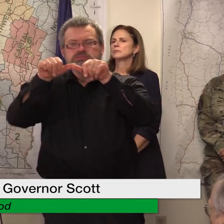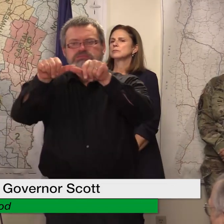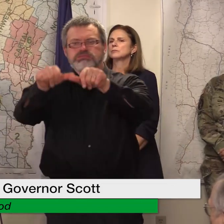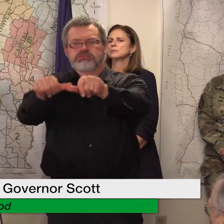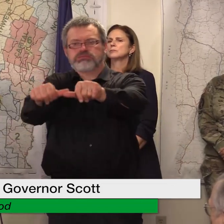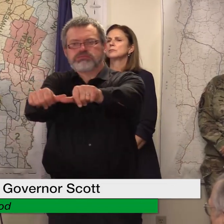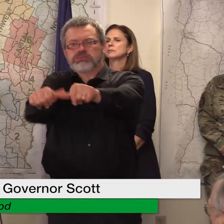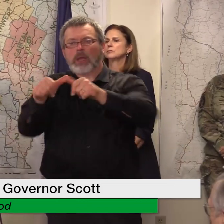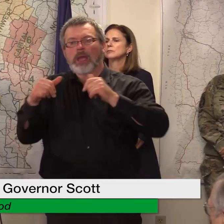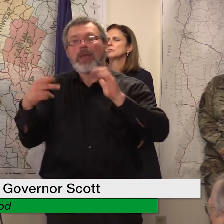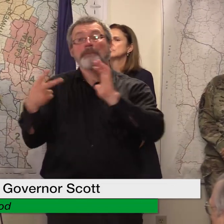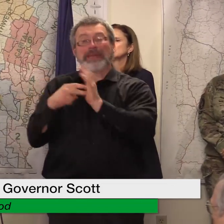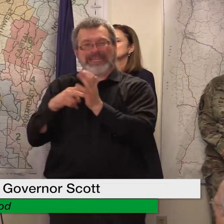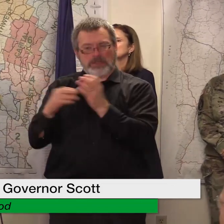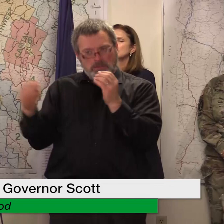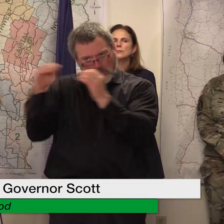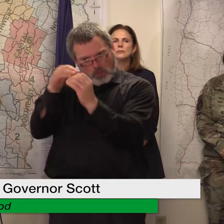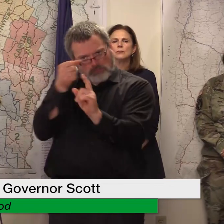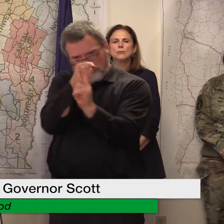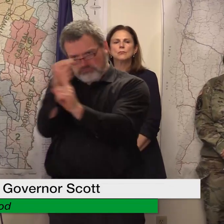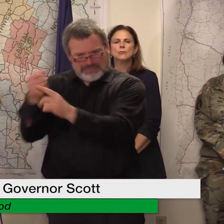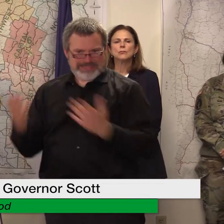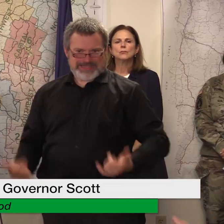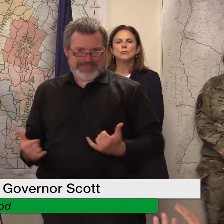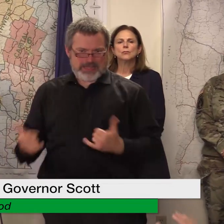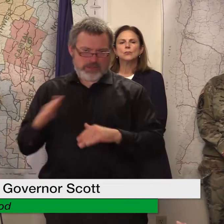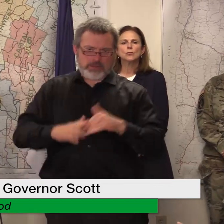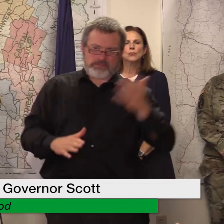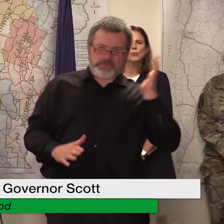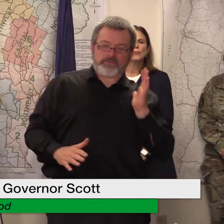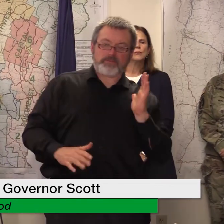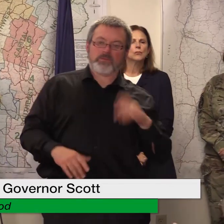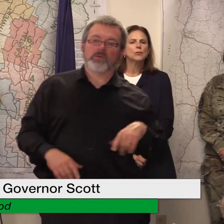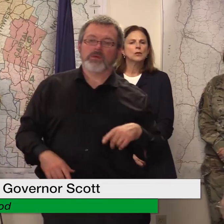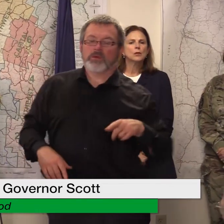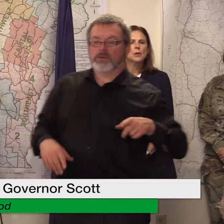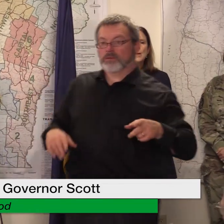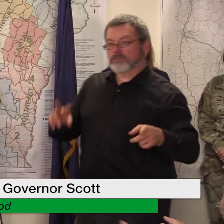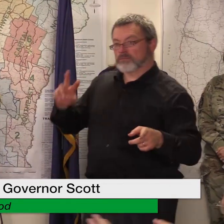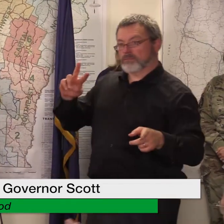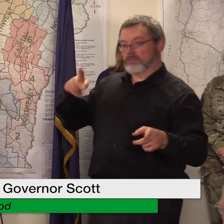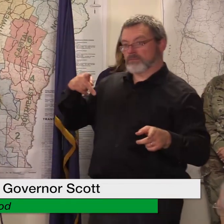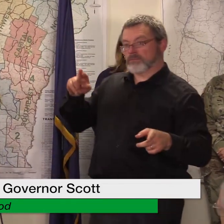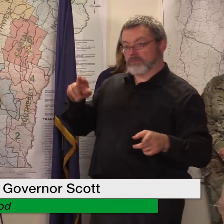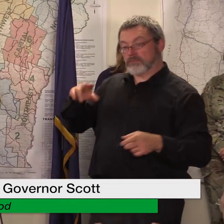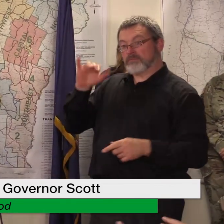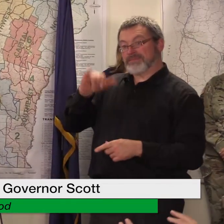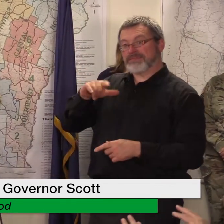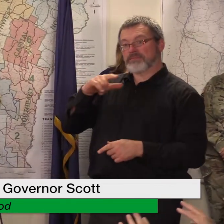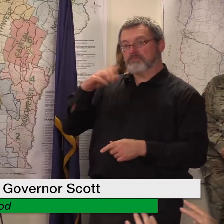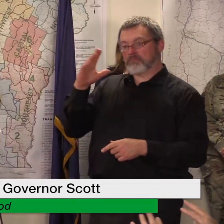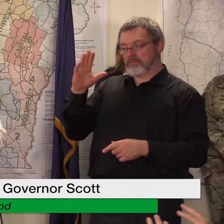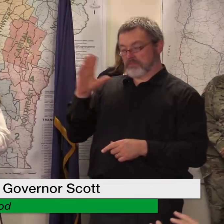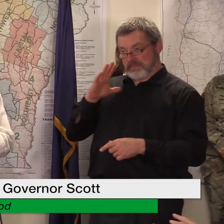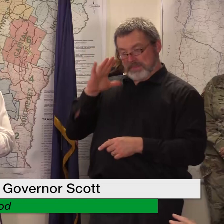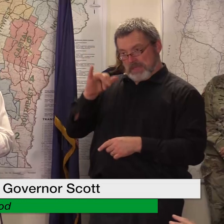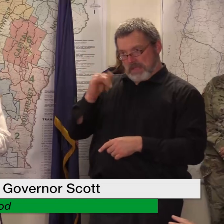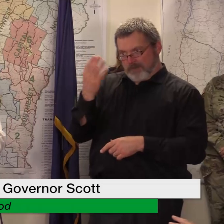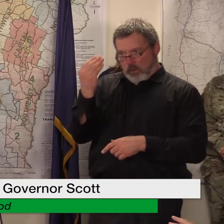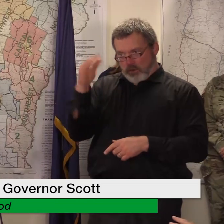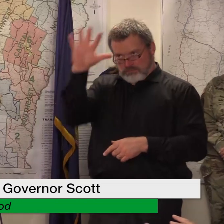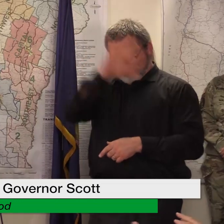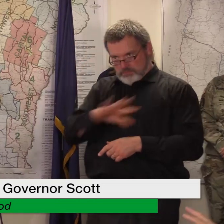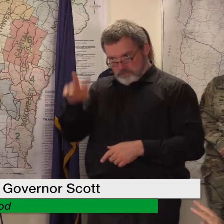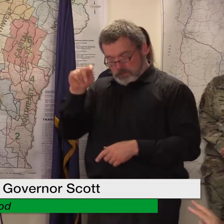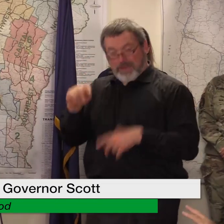disaster than irene do you think any of so that's five counties that are not on the list yes sir do you think any of the